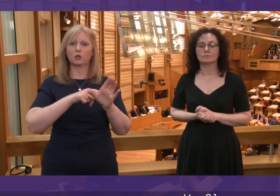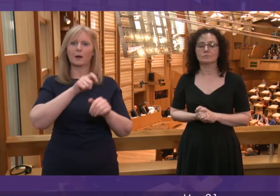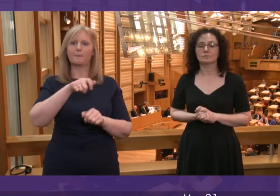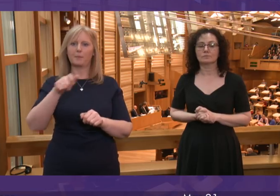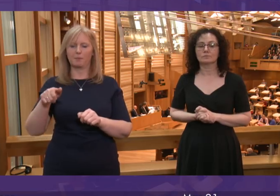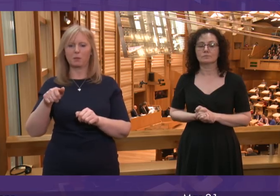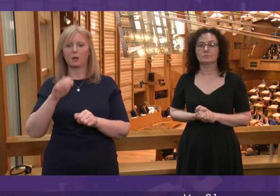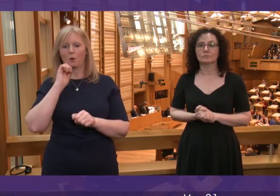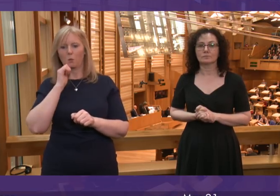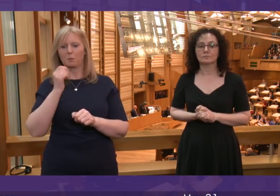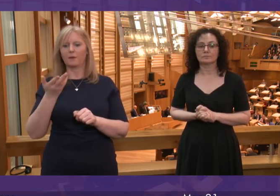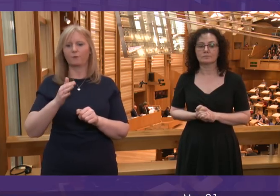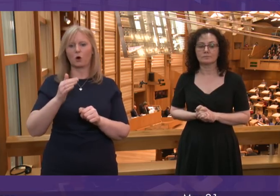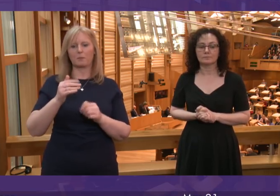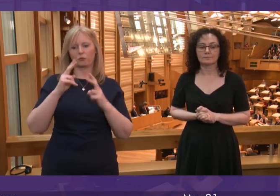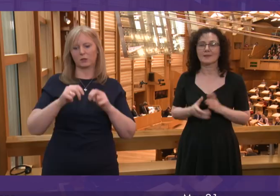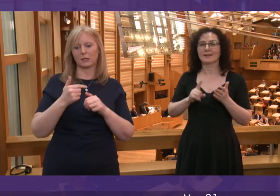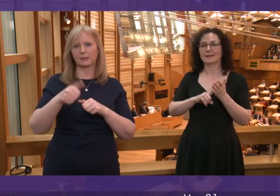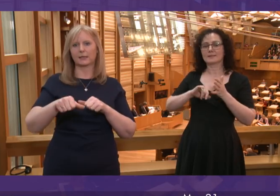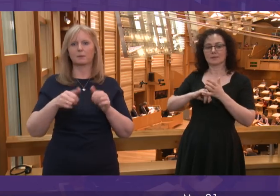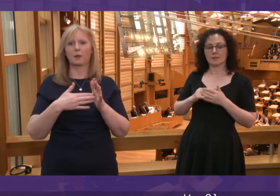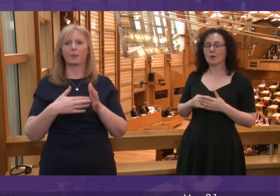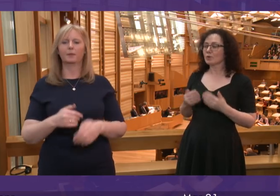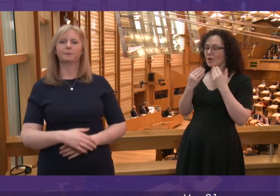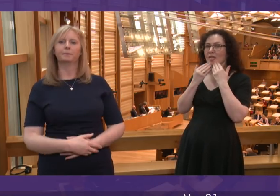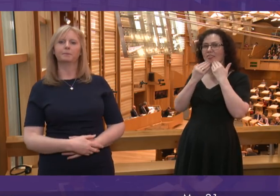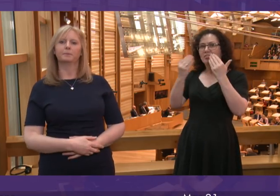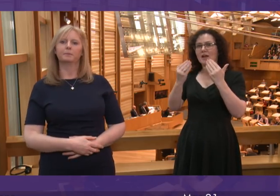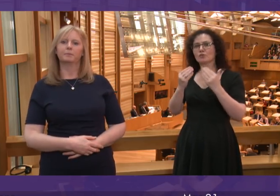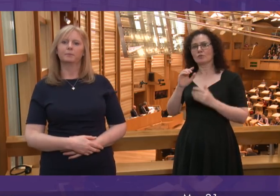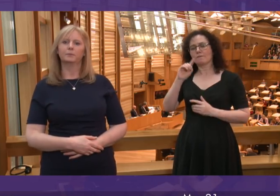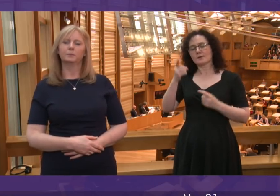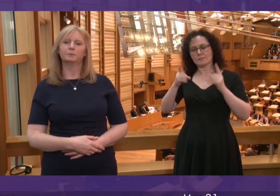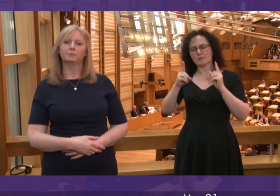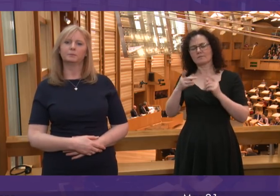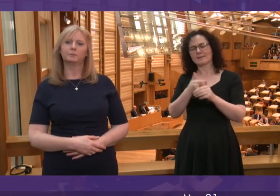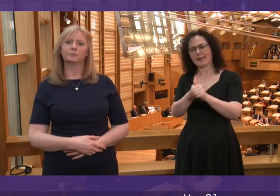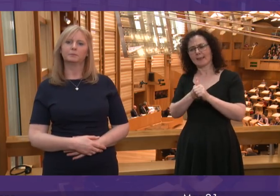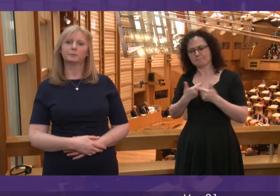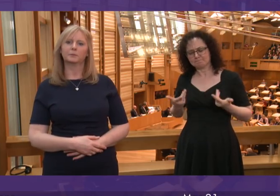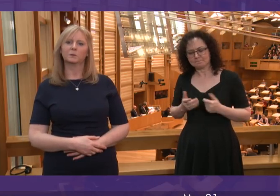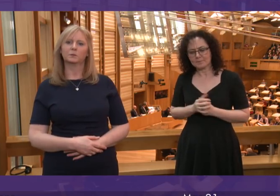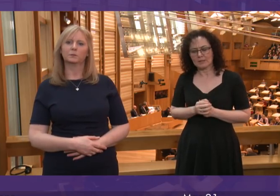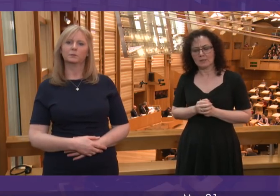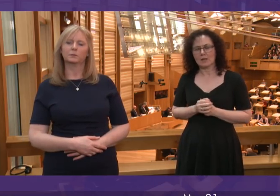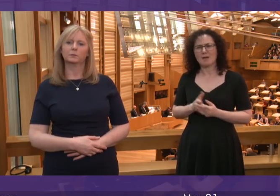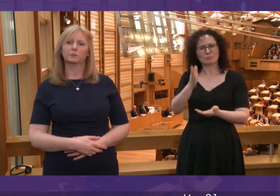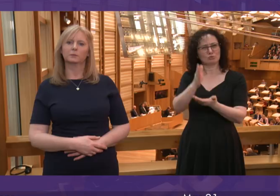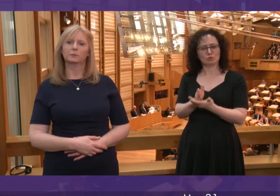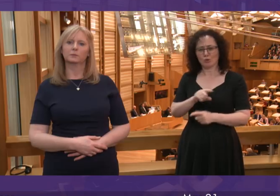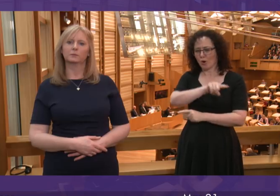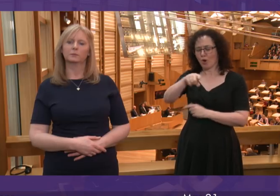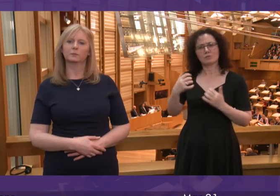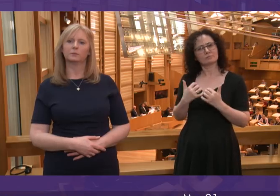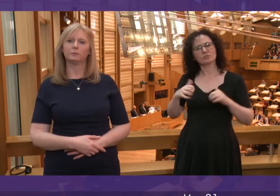research that we'll publish next month. Could I thank the First Minister for that helpful answer? I'm sure that the whole chamber